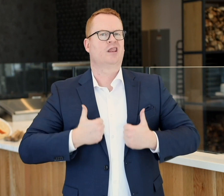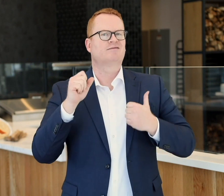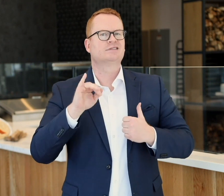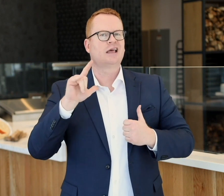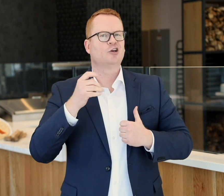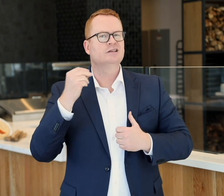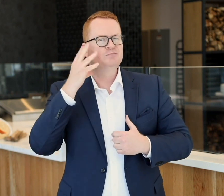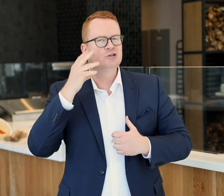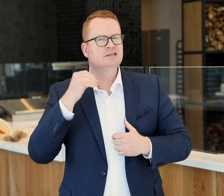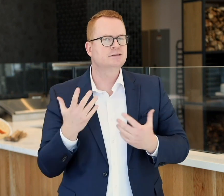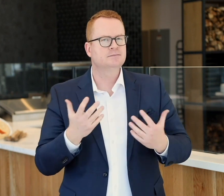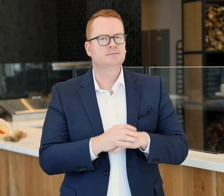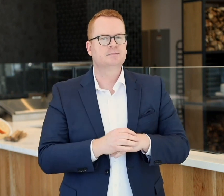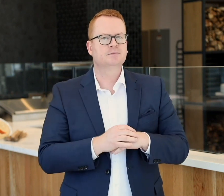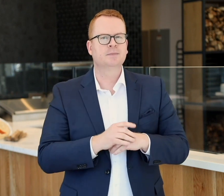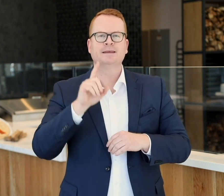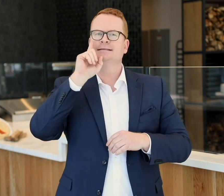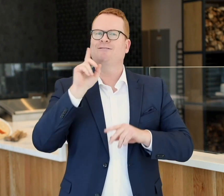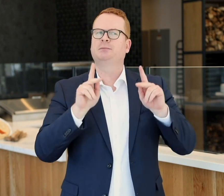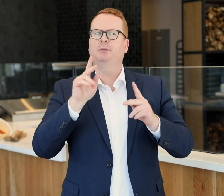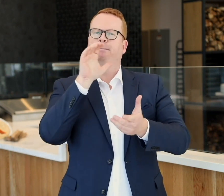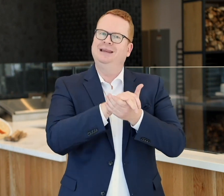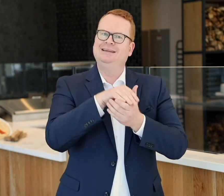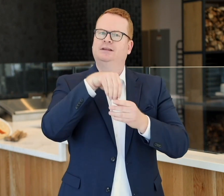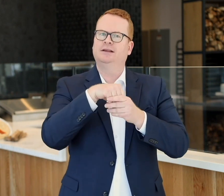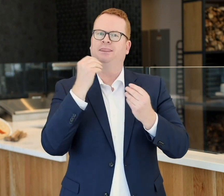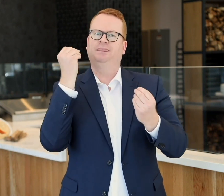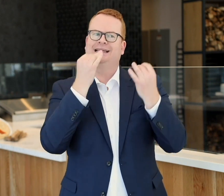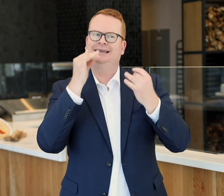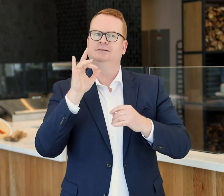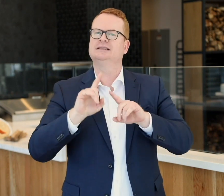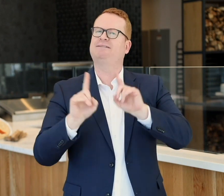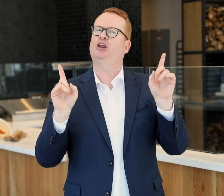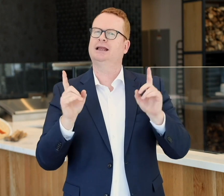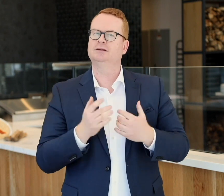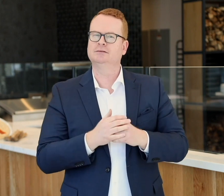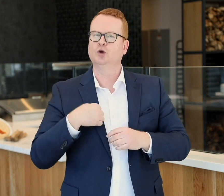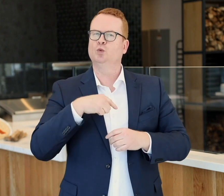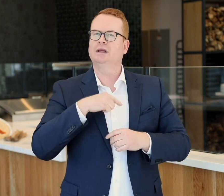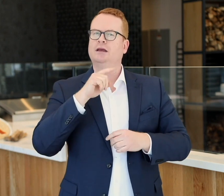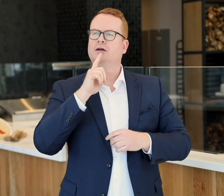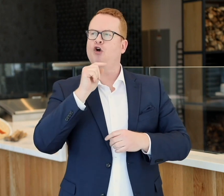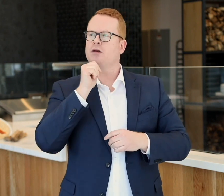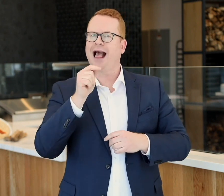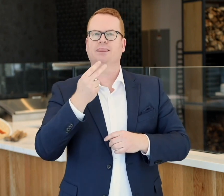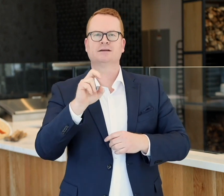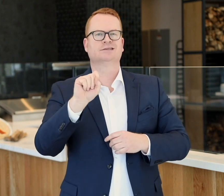experiences. Deaf people believe in thinking differently. We are not the status